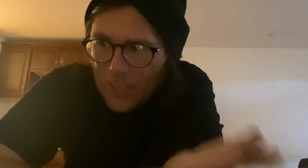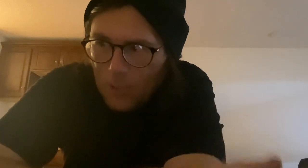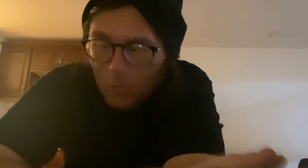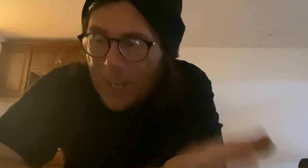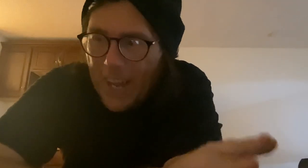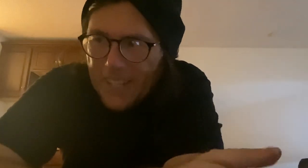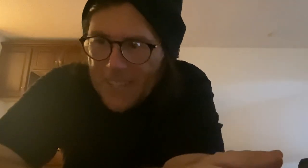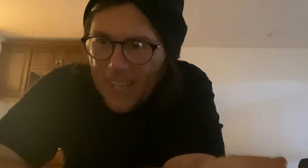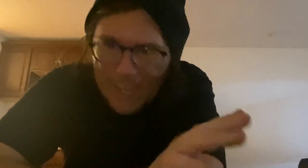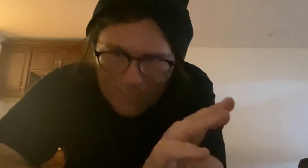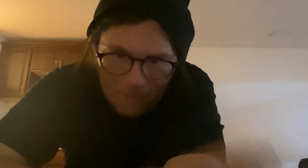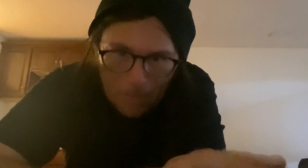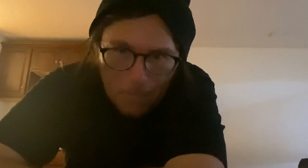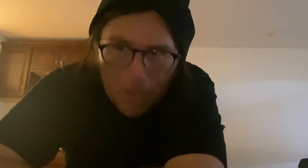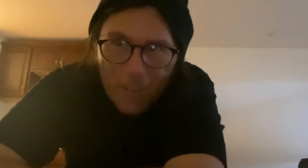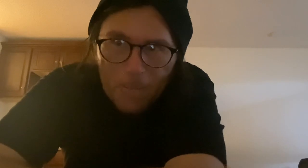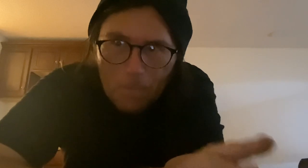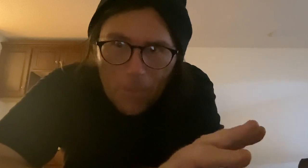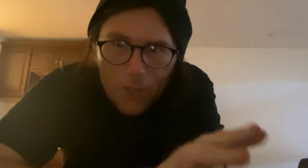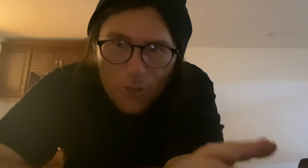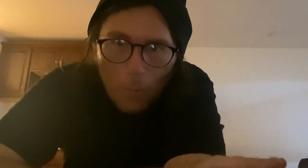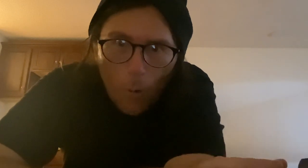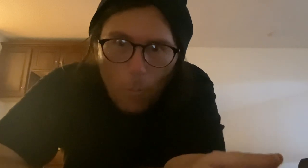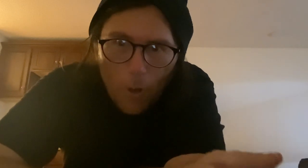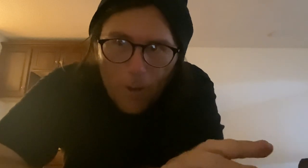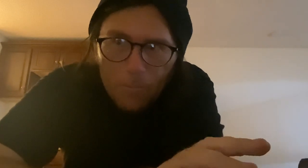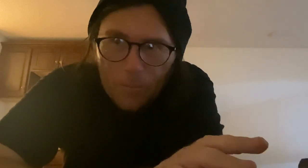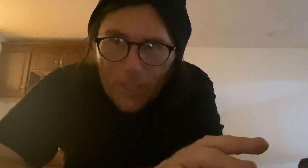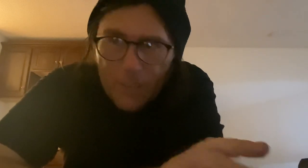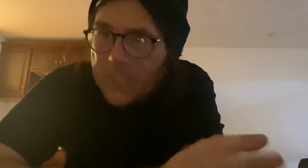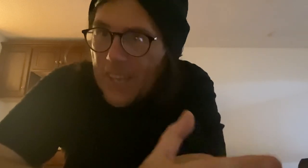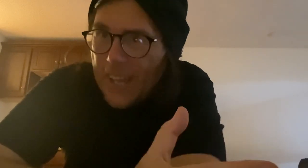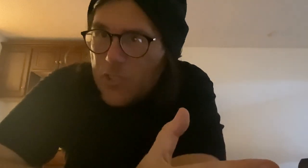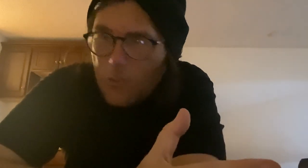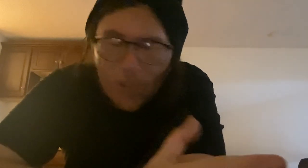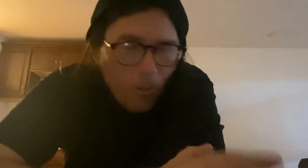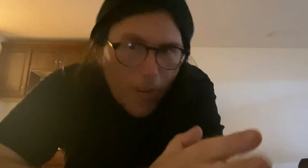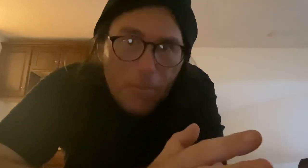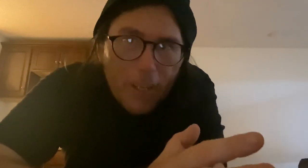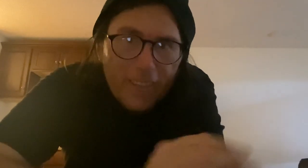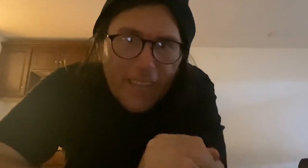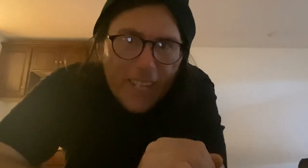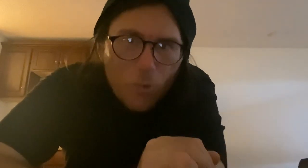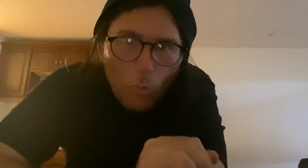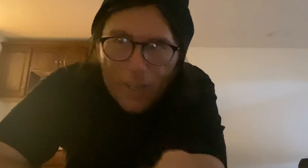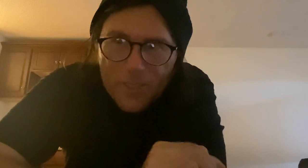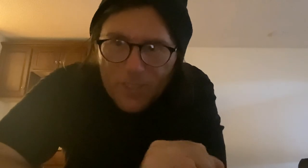great idea. And if they make it better to the point where, let's say, a student or anybody that wants to